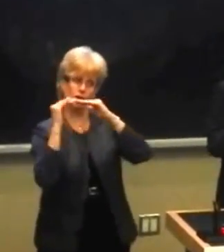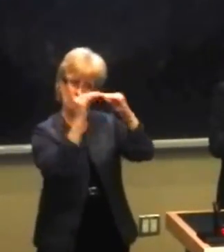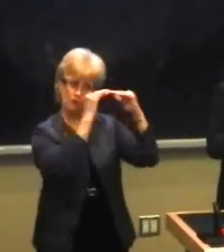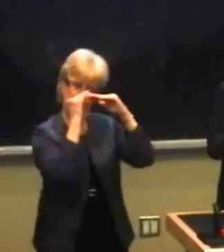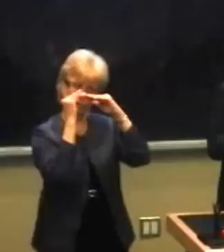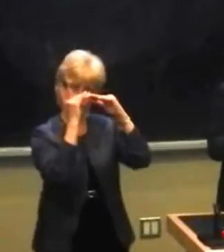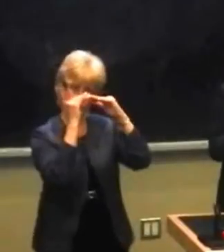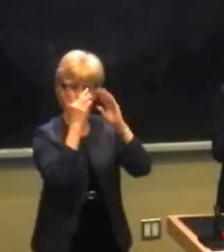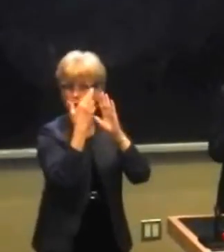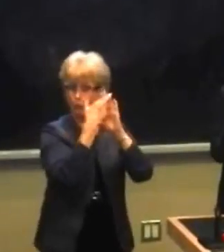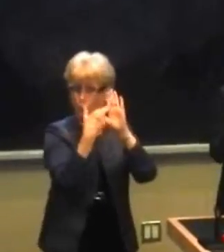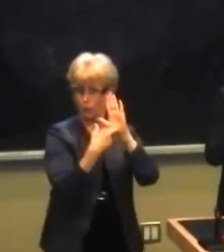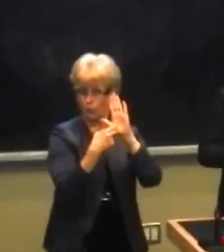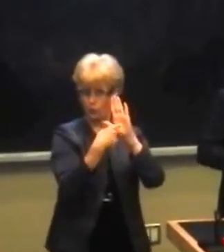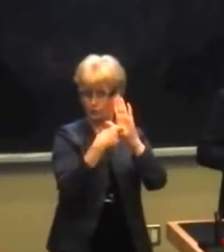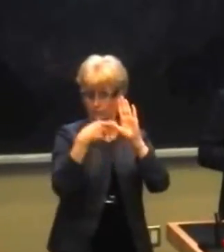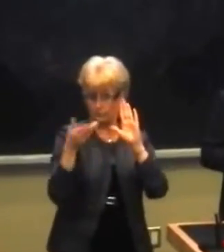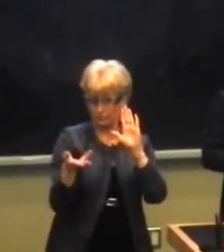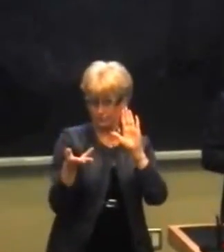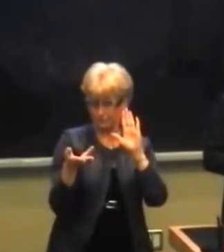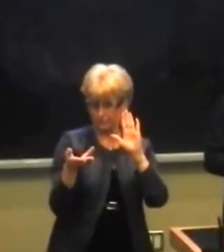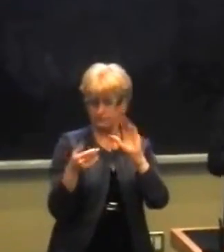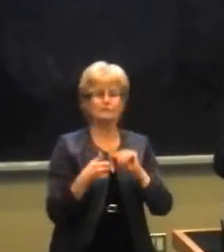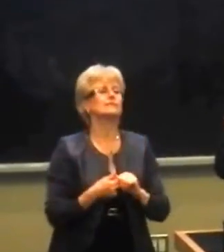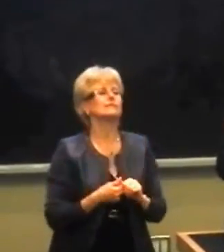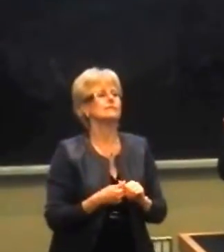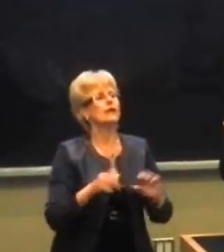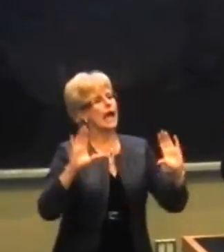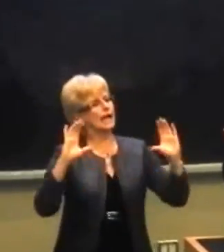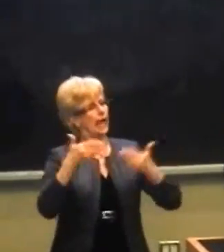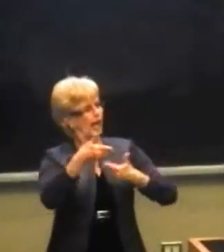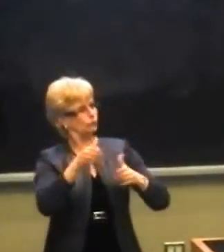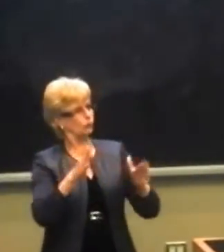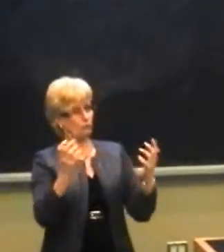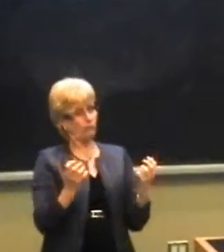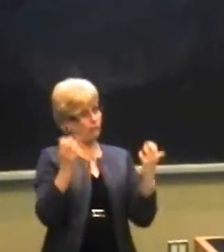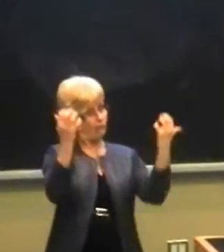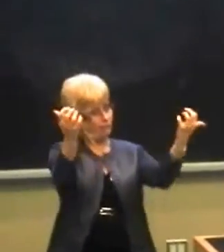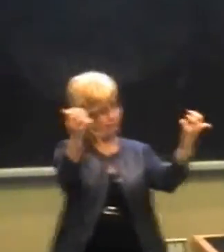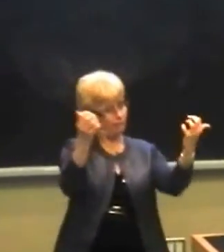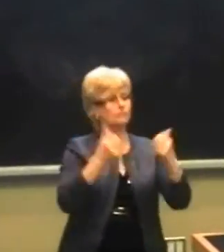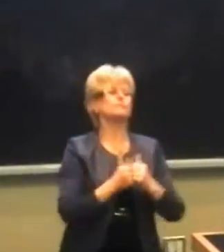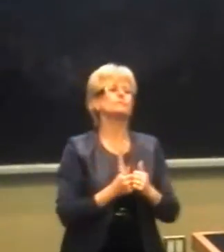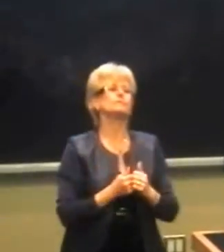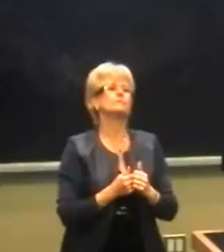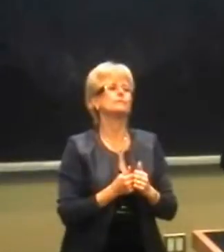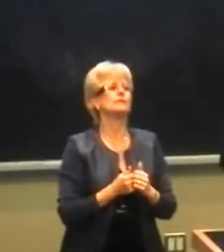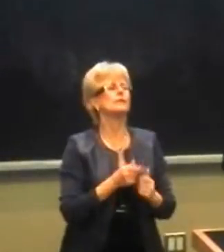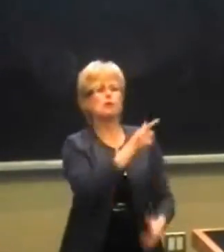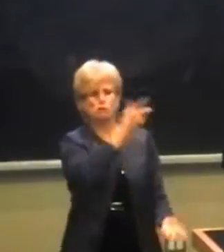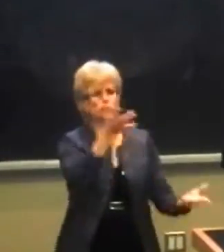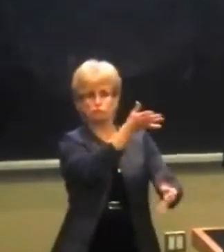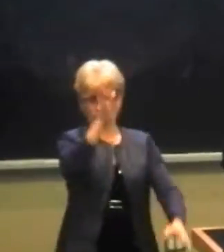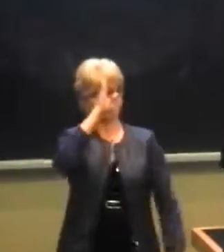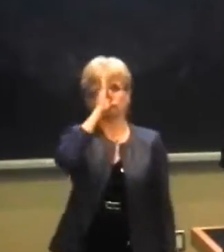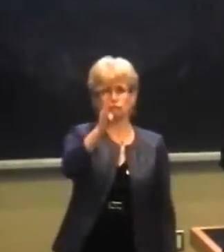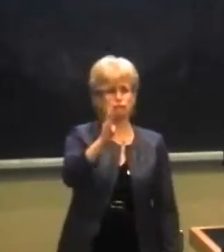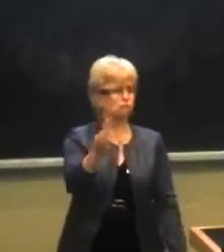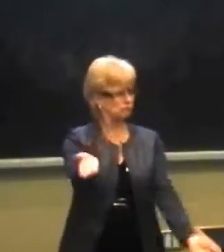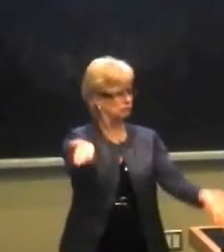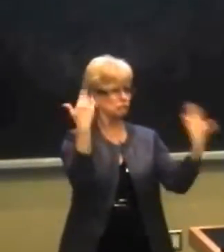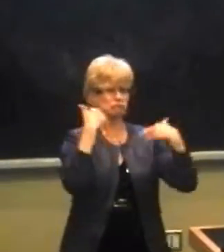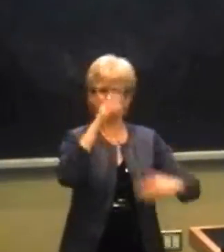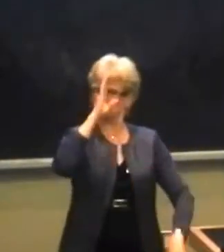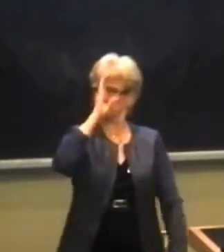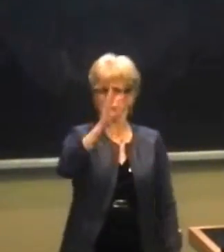And so the ground rules, if you will, to the extent that there are rules in a classroom setting like this one, first we want you to be candid. We want you to be